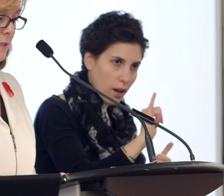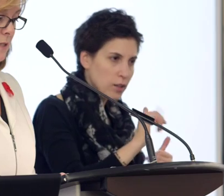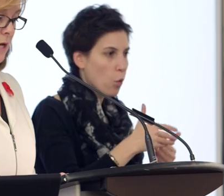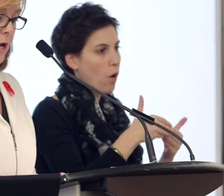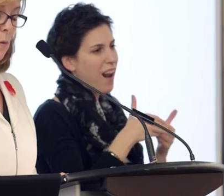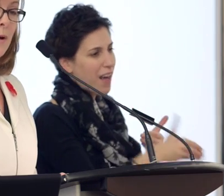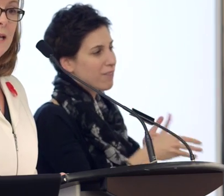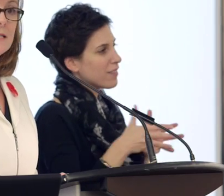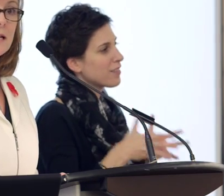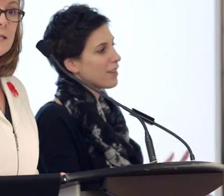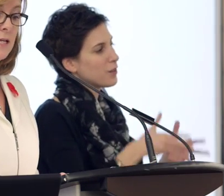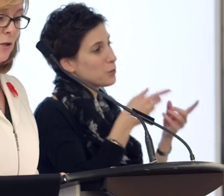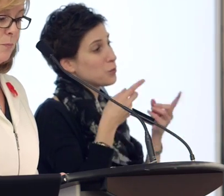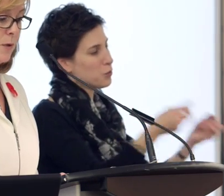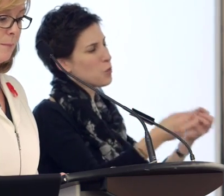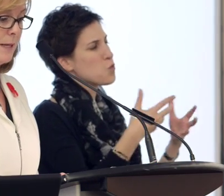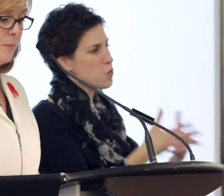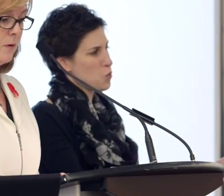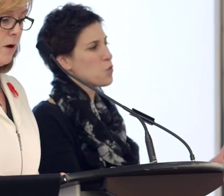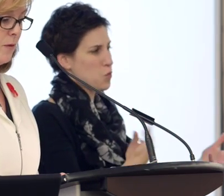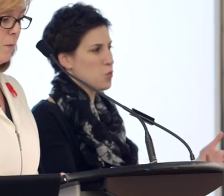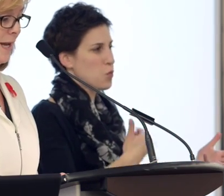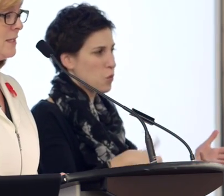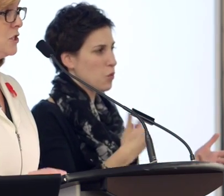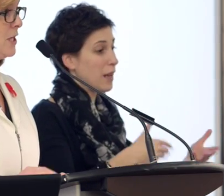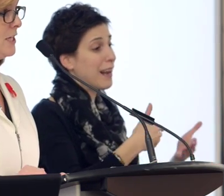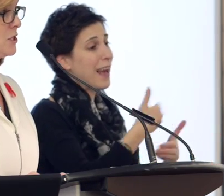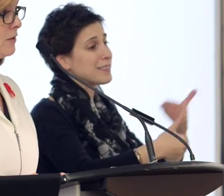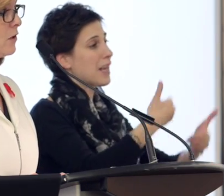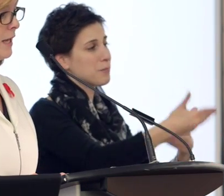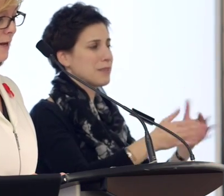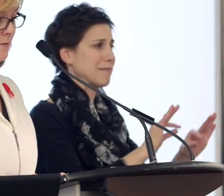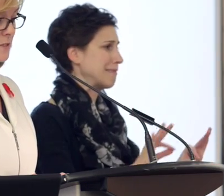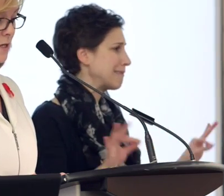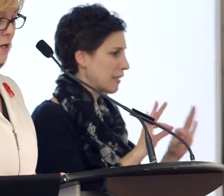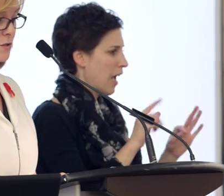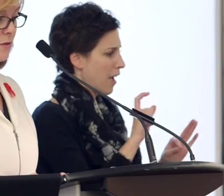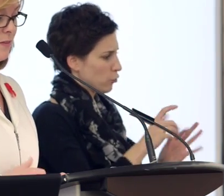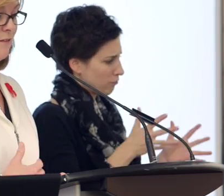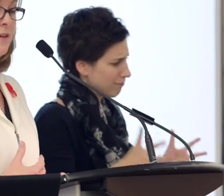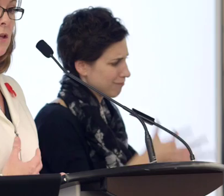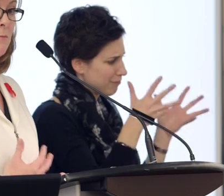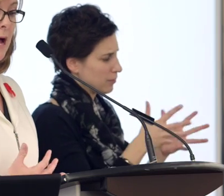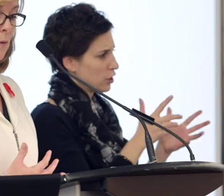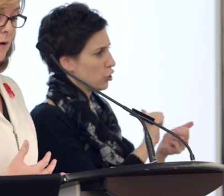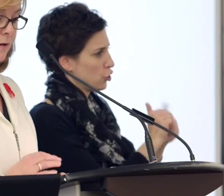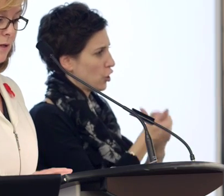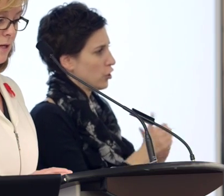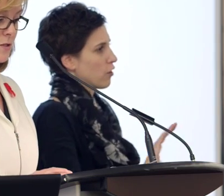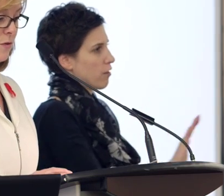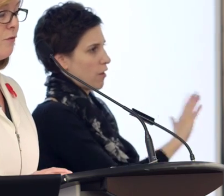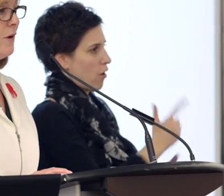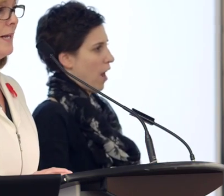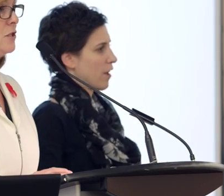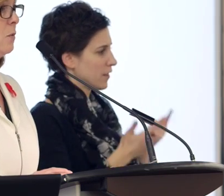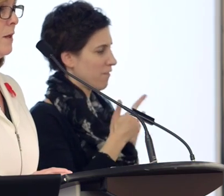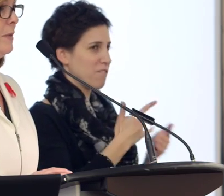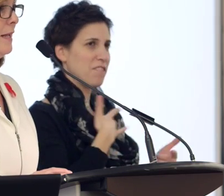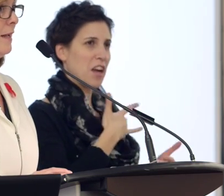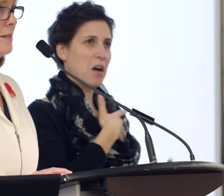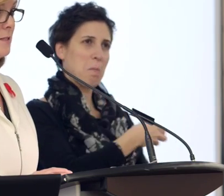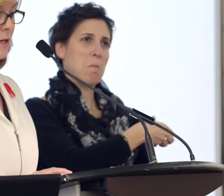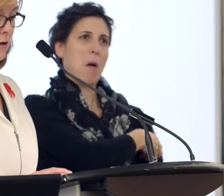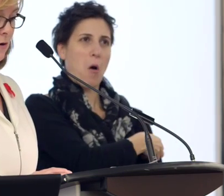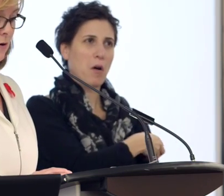important. We need to continue putting people on the way to changing their lives so that they feel empowered, so their financial